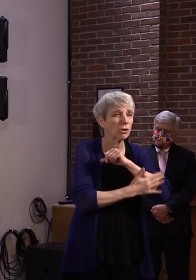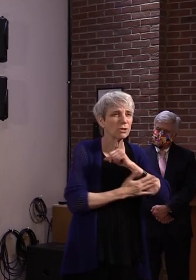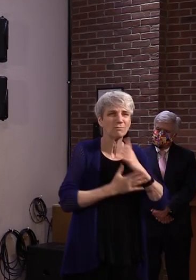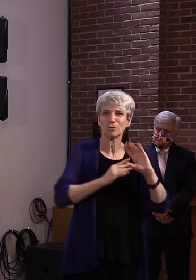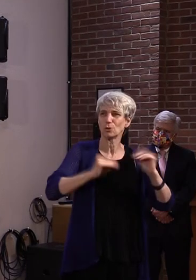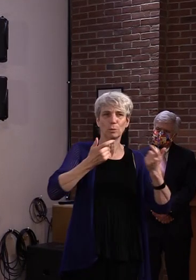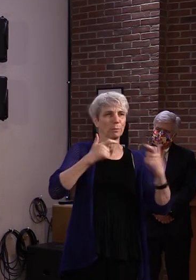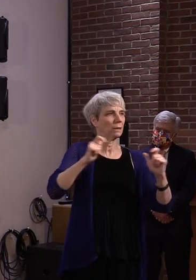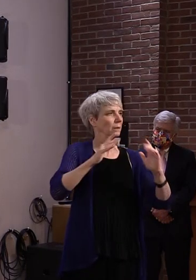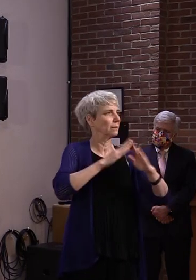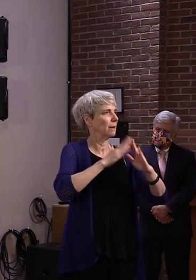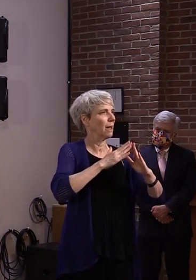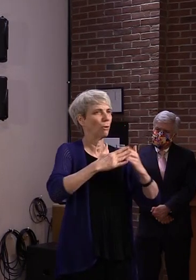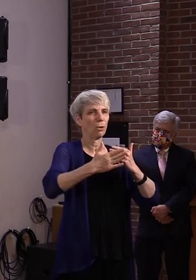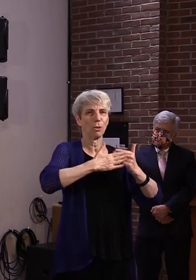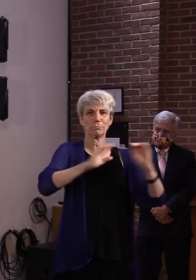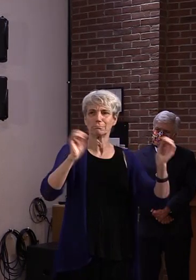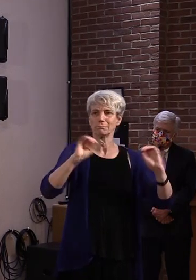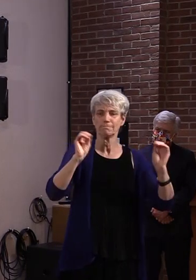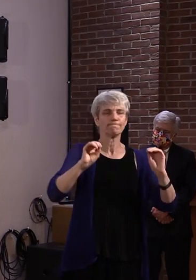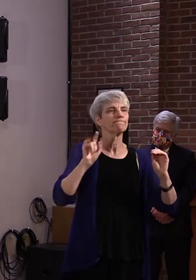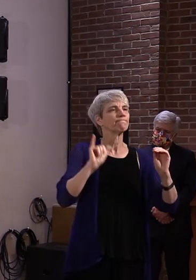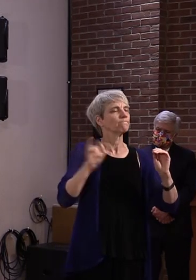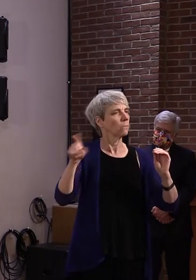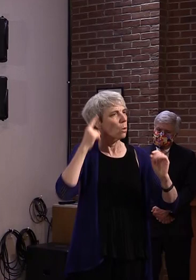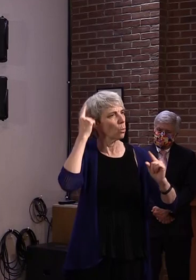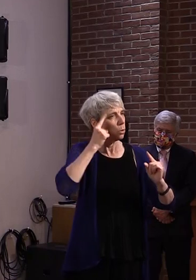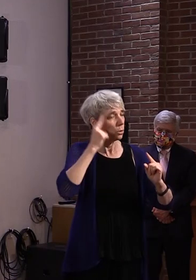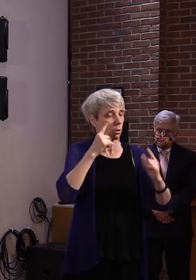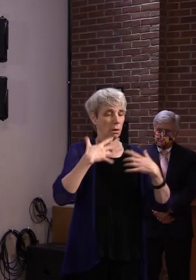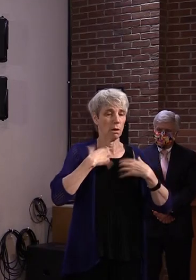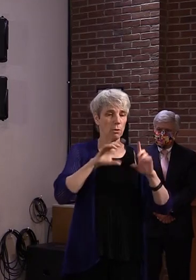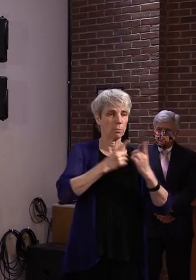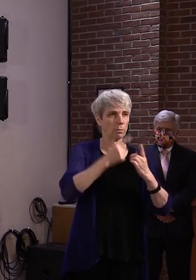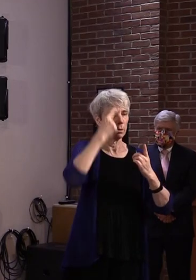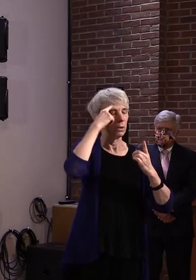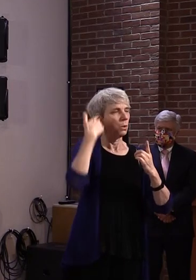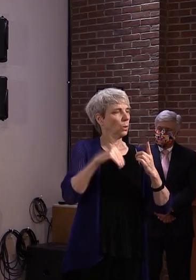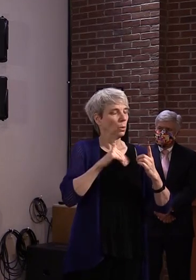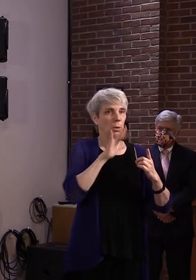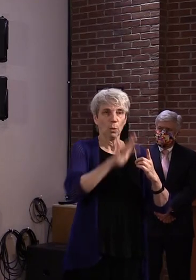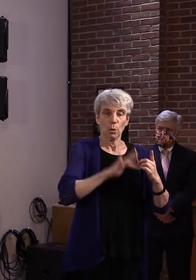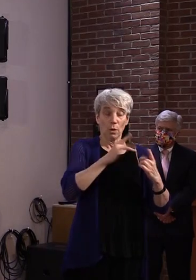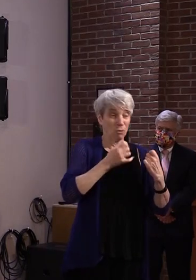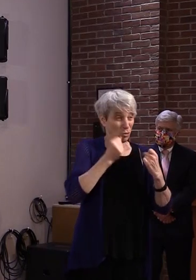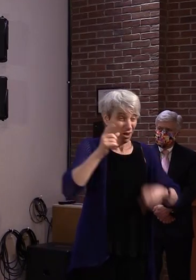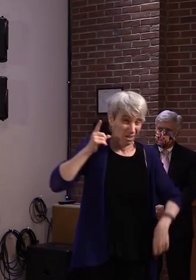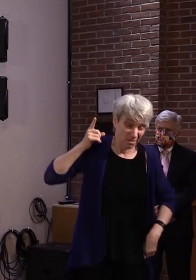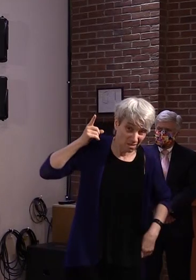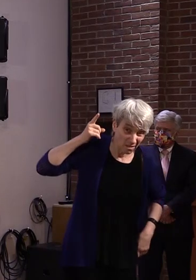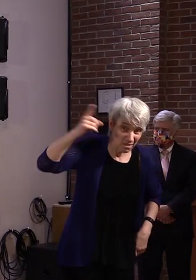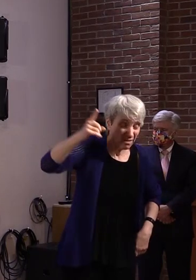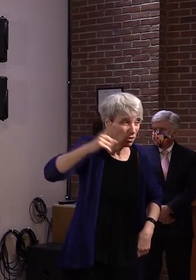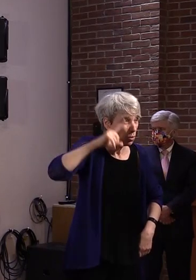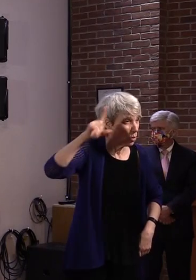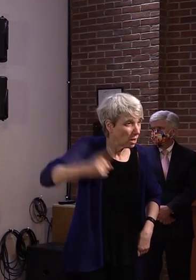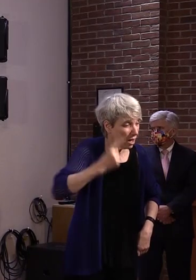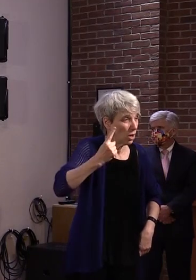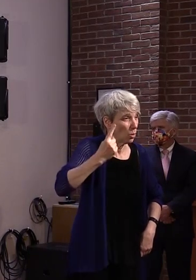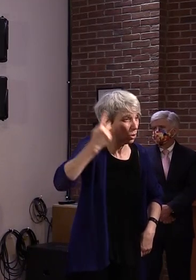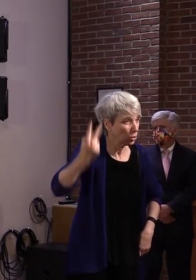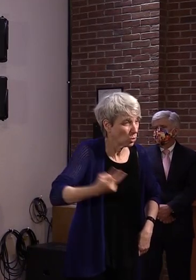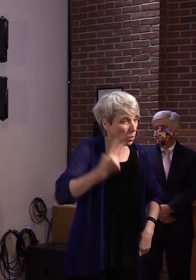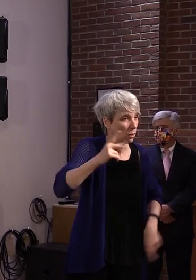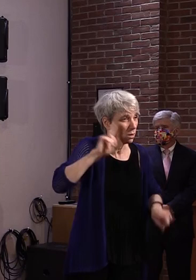differently to consider, you know, the distance people might have to travel to get a test or, you know, containing